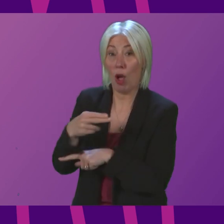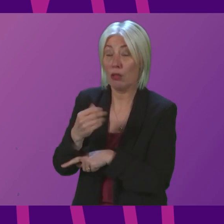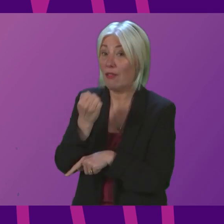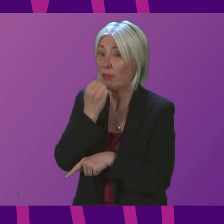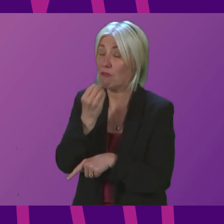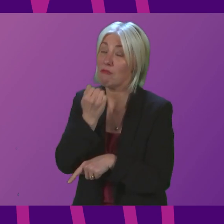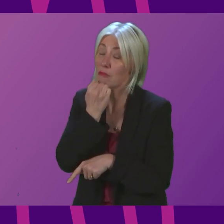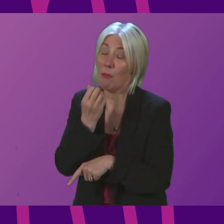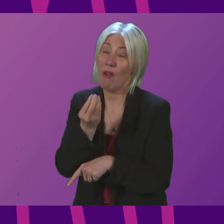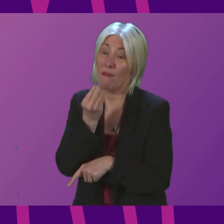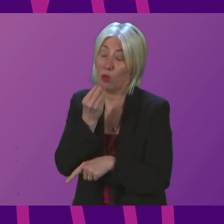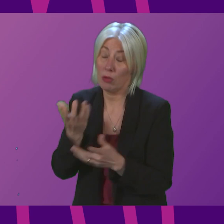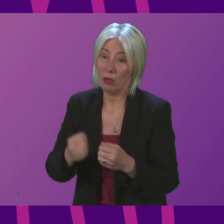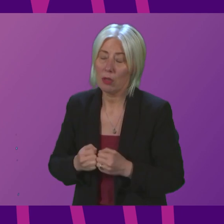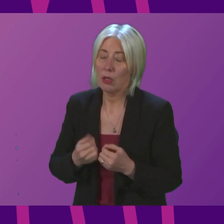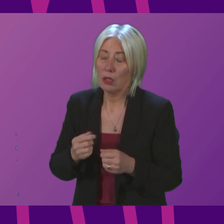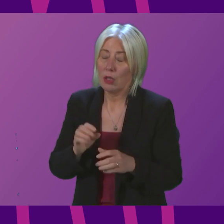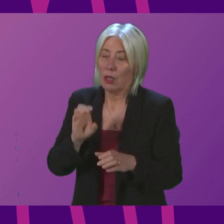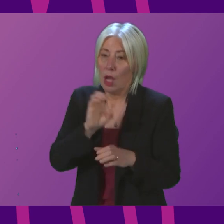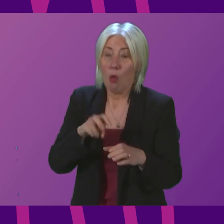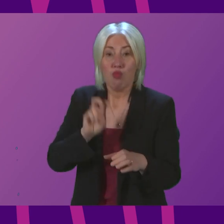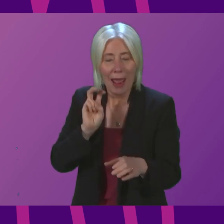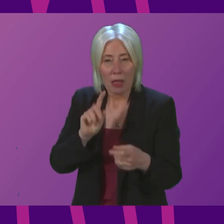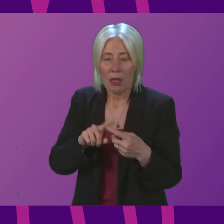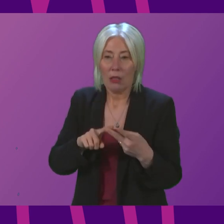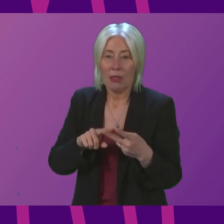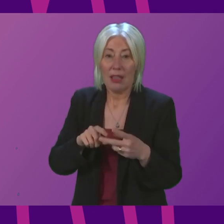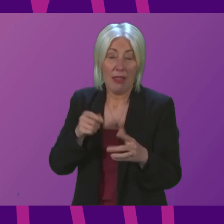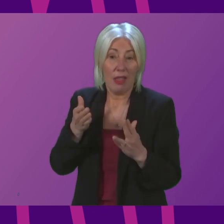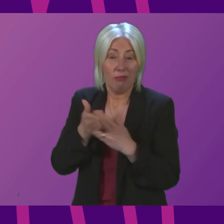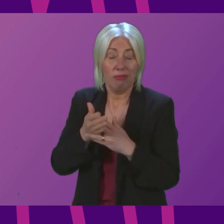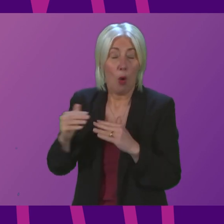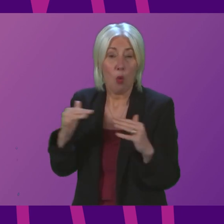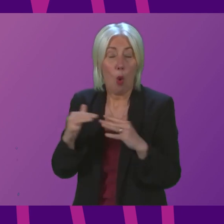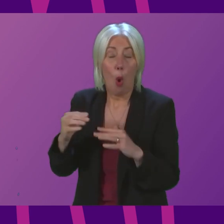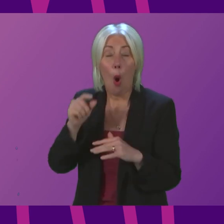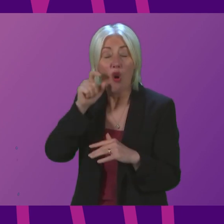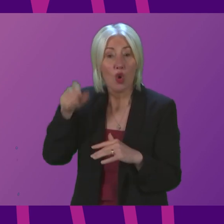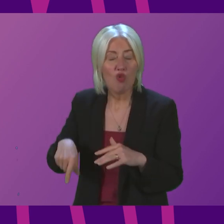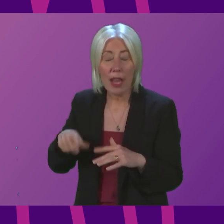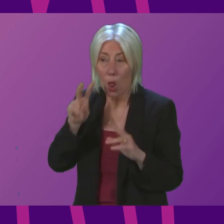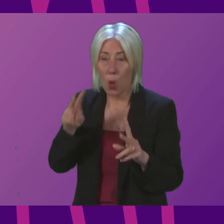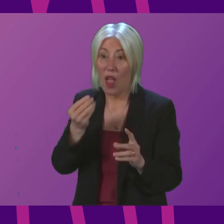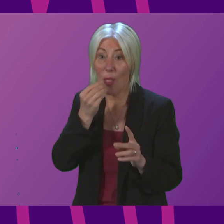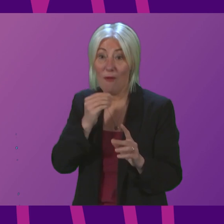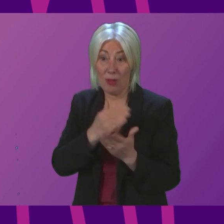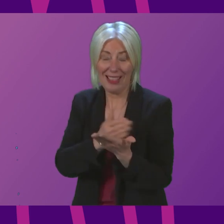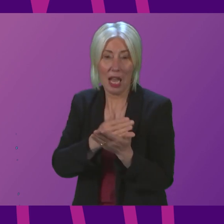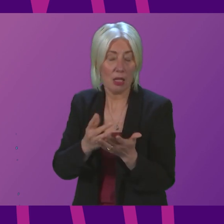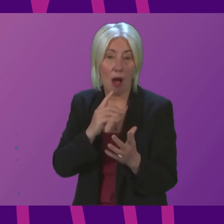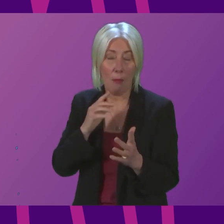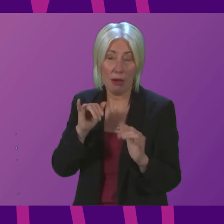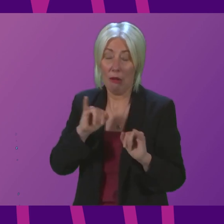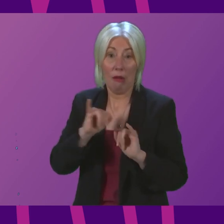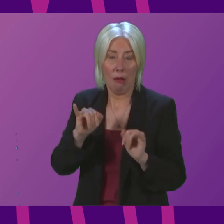through Brexit, Covid and now the illegal war in Ukraine how resilient the food sector is despite all the challenges they have faced.